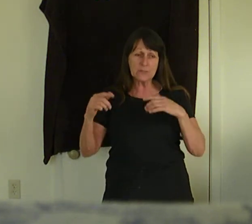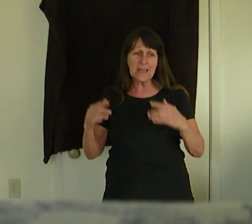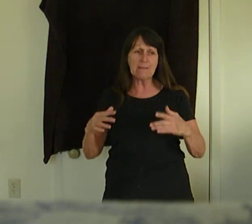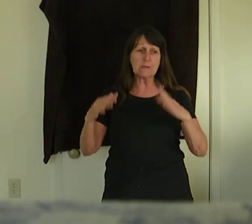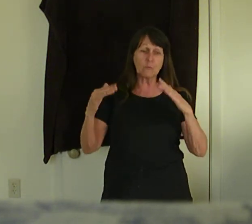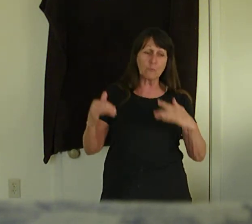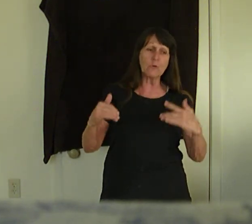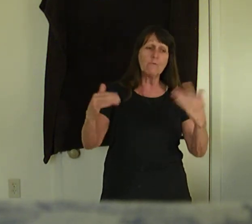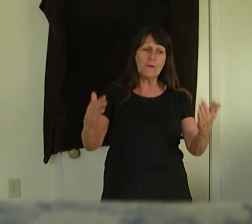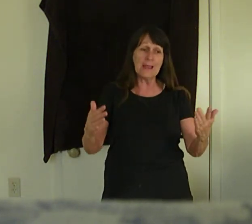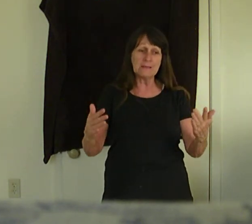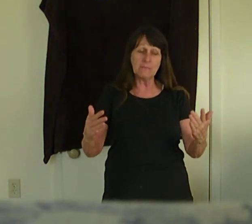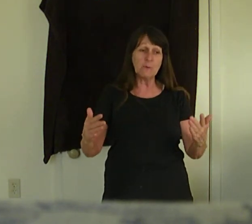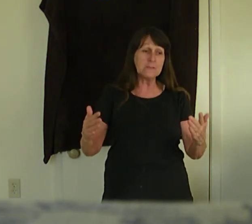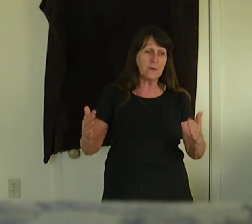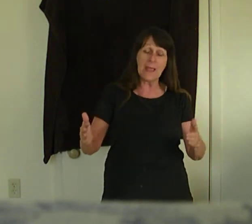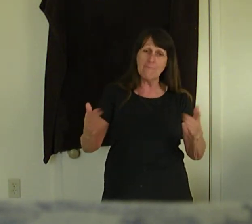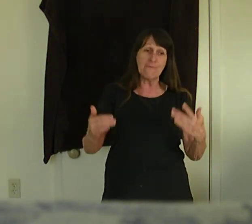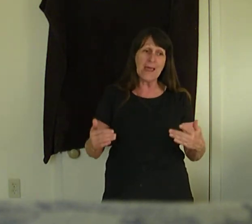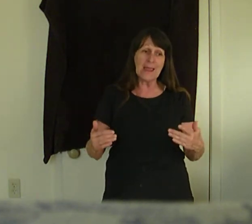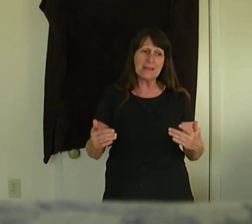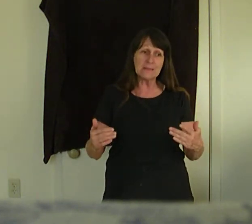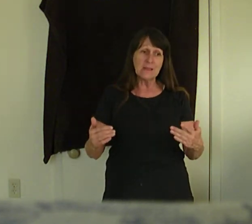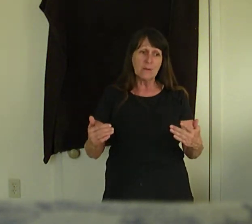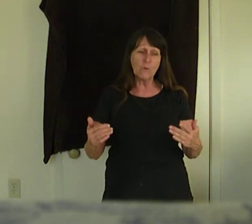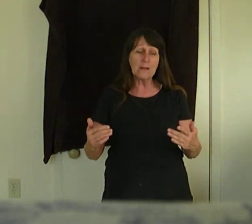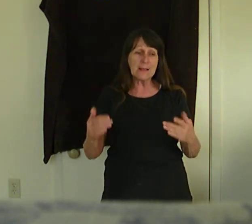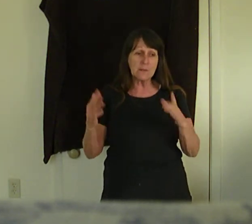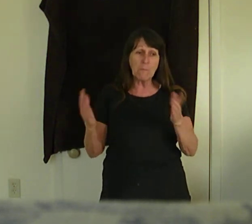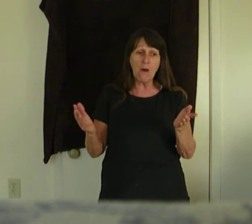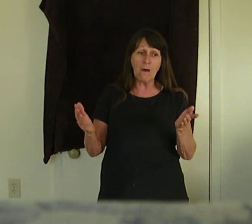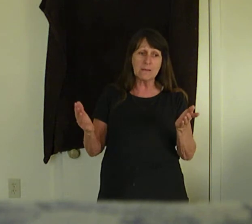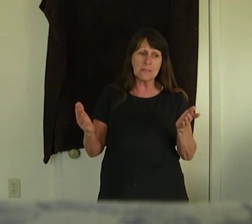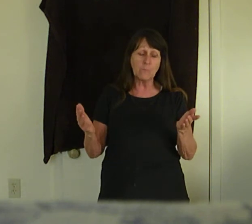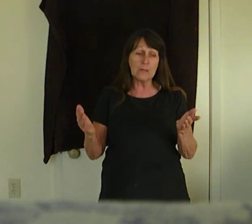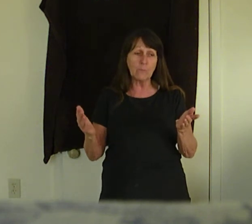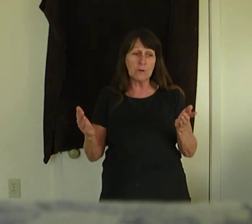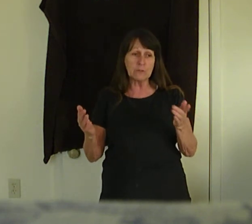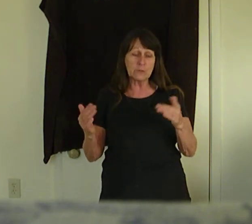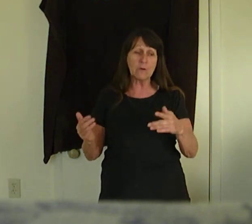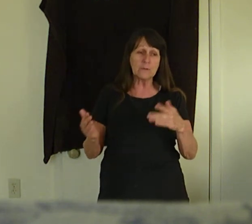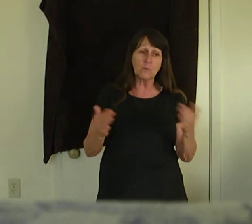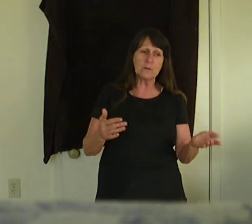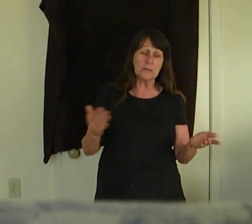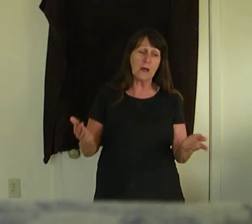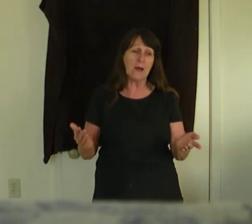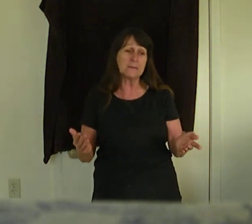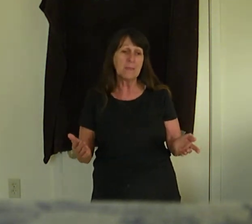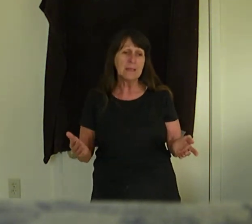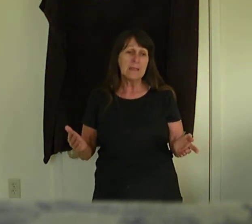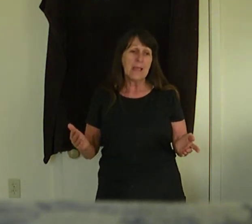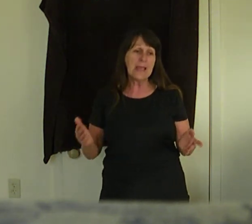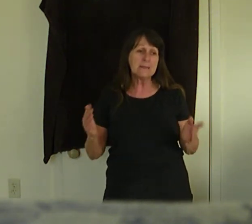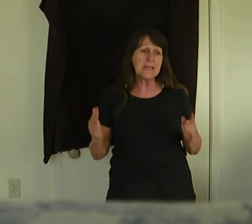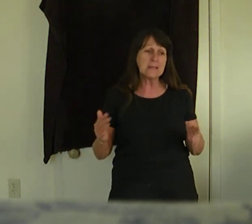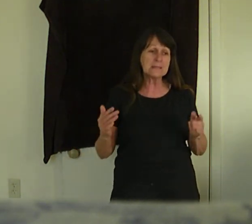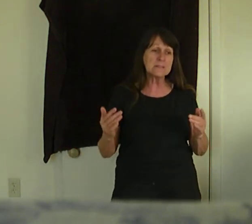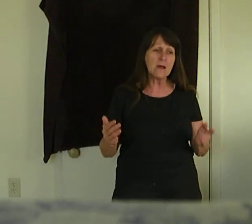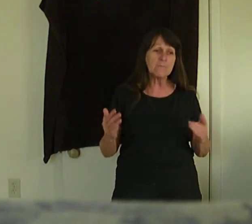saved. Through faith. If we don't have faith, we're like the moth. And we're destroying the work of God. And that it's not of